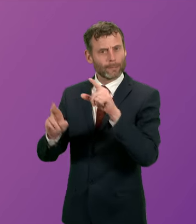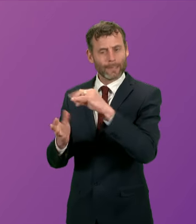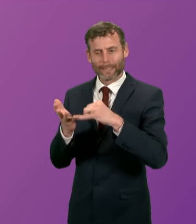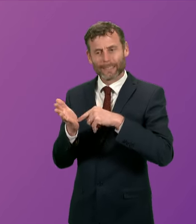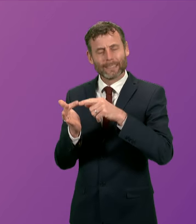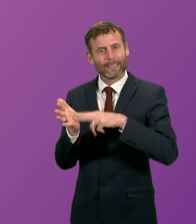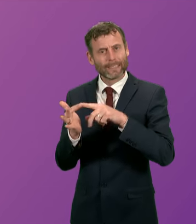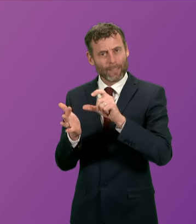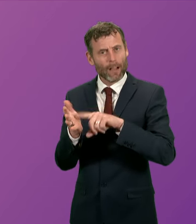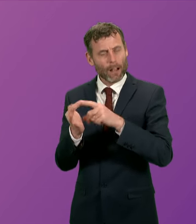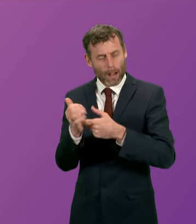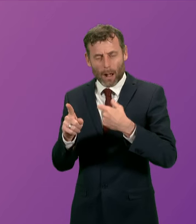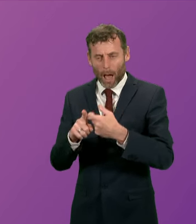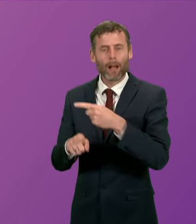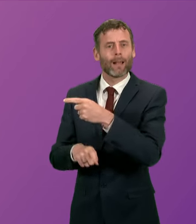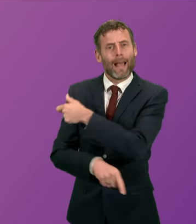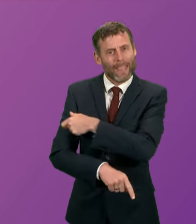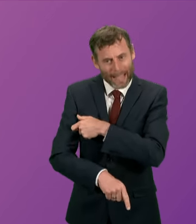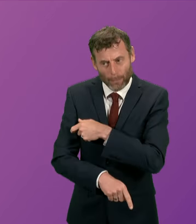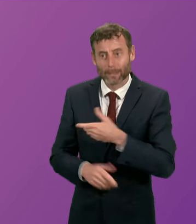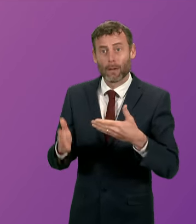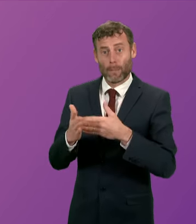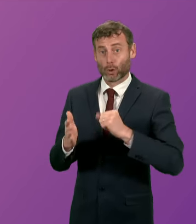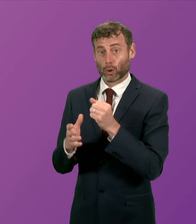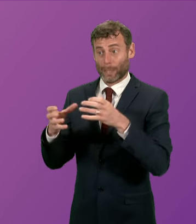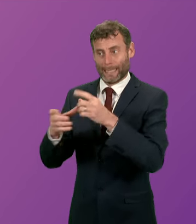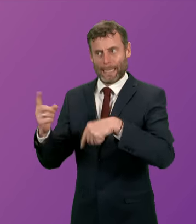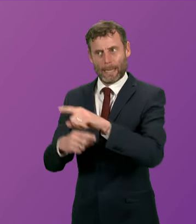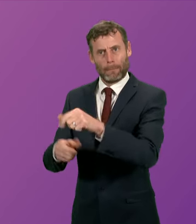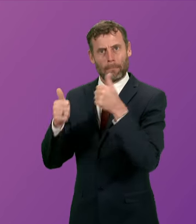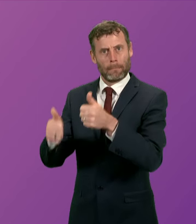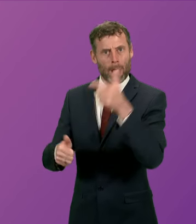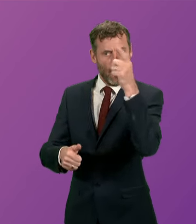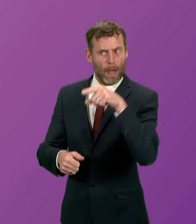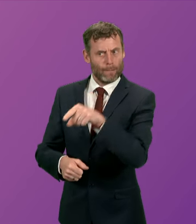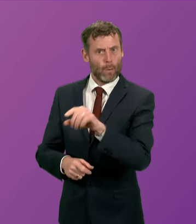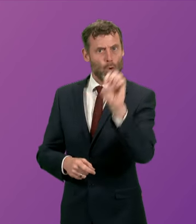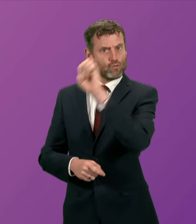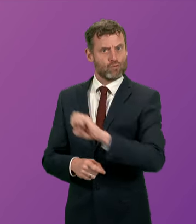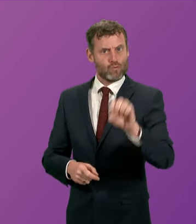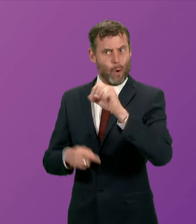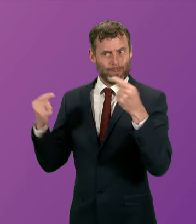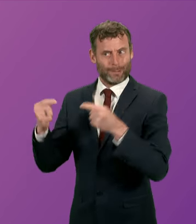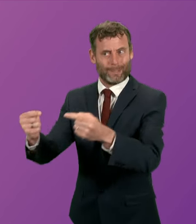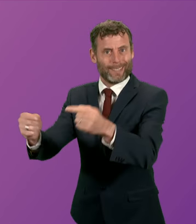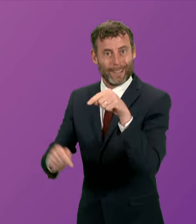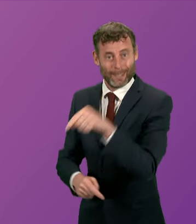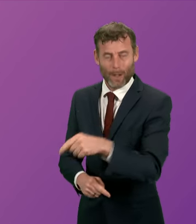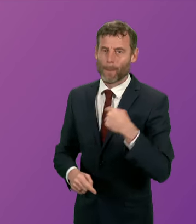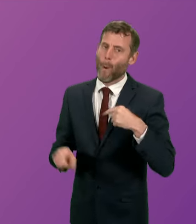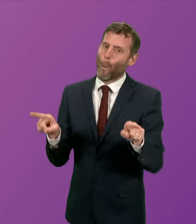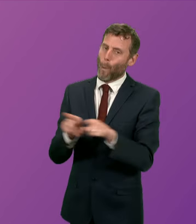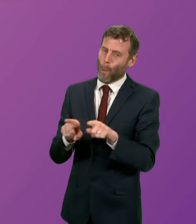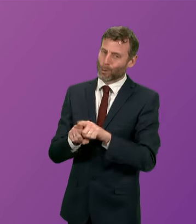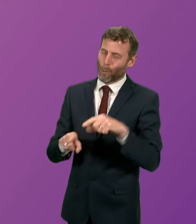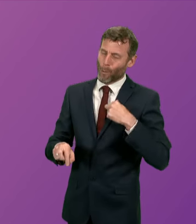Robertson, Vice Captain John McGinn, and the entire men's Scotland team all the very best for the Euros, and also wish the Tartan Army a